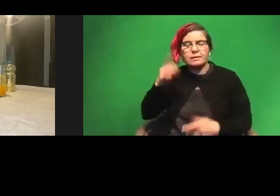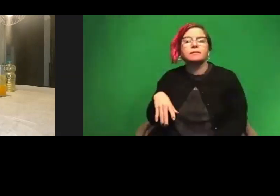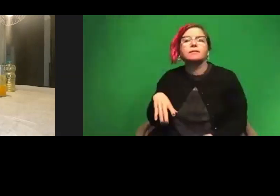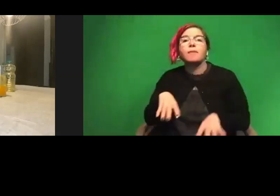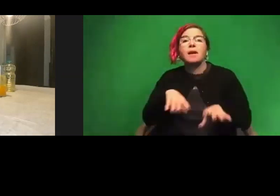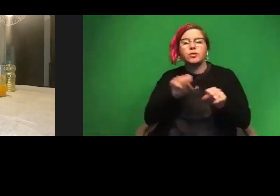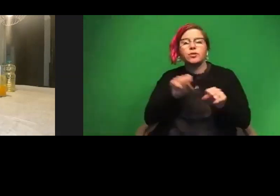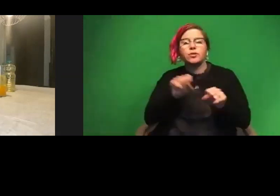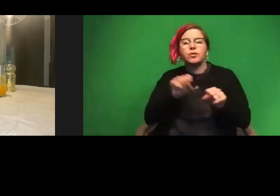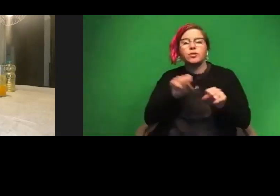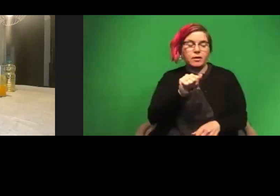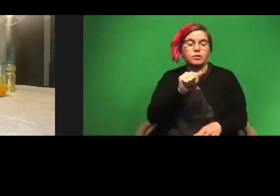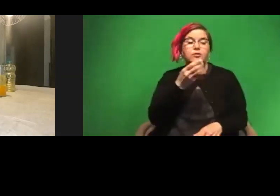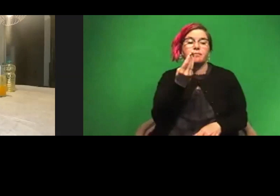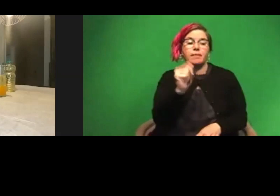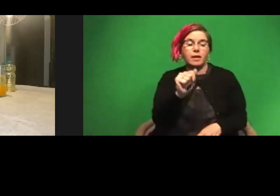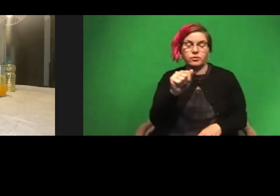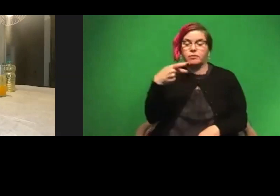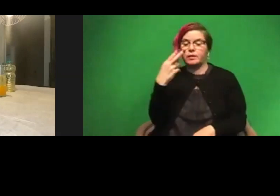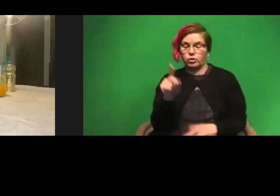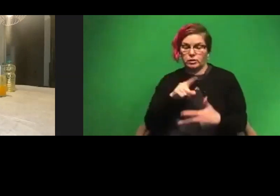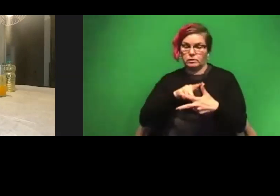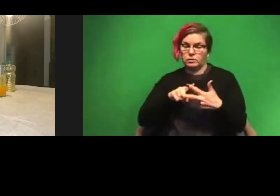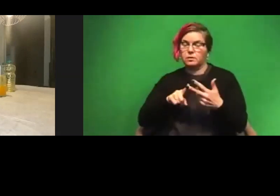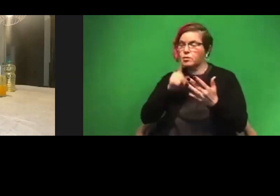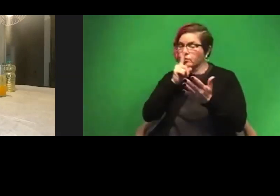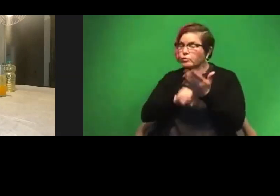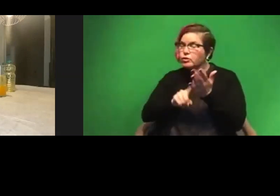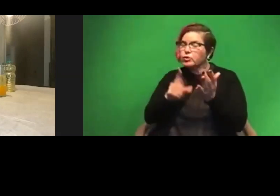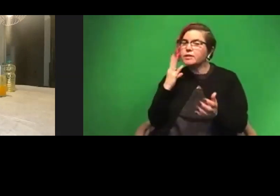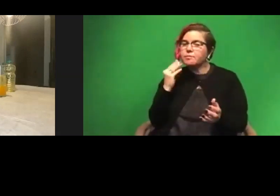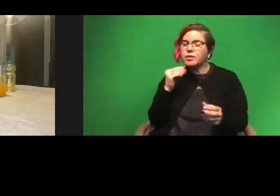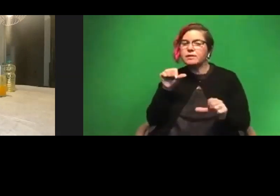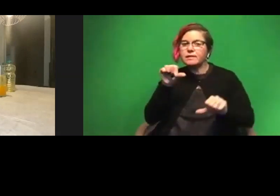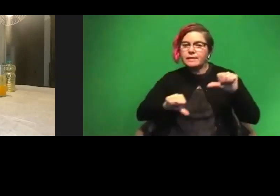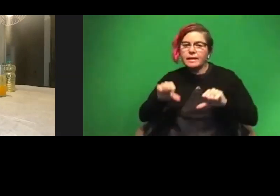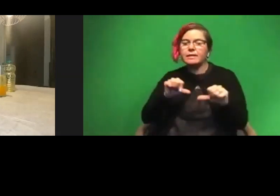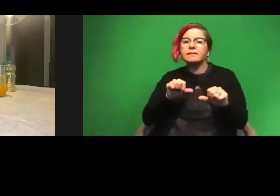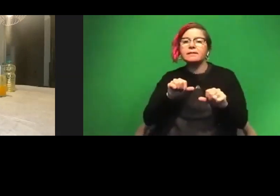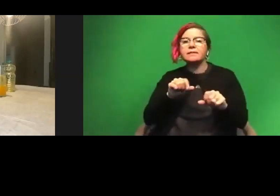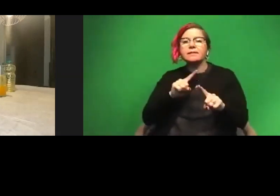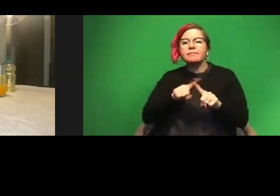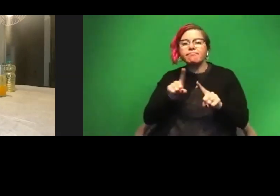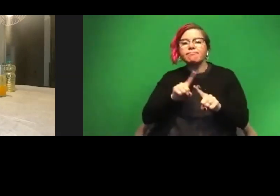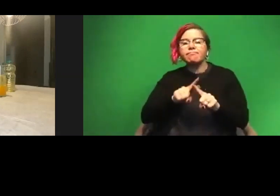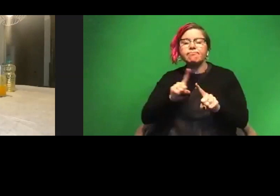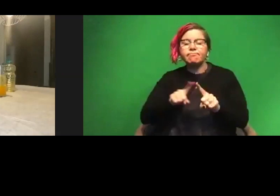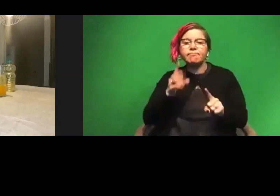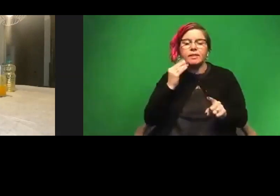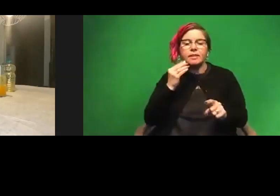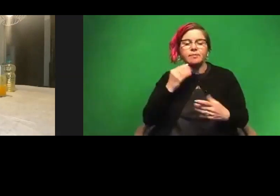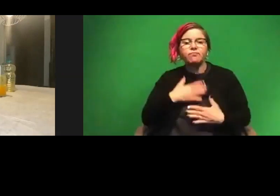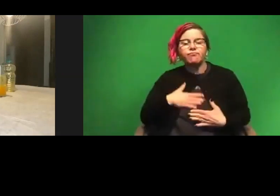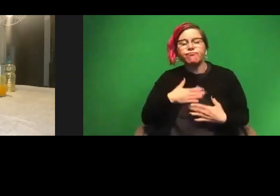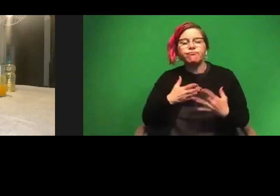master's and a PhD. As far as my research experience and the sciences that I have, you know, experienced and enjoyed throughout this